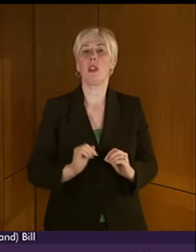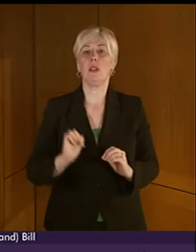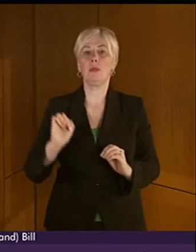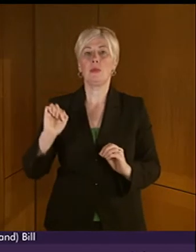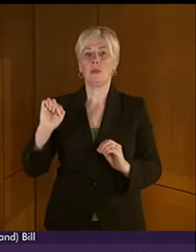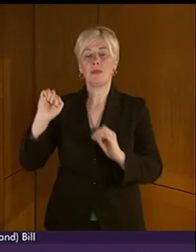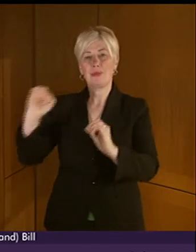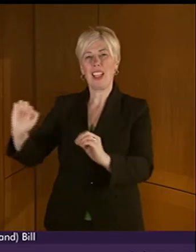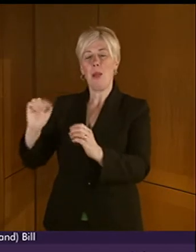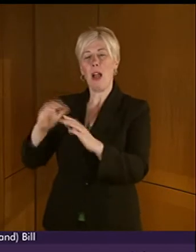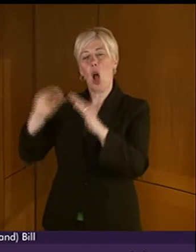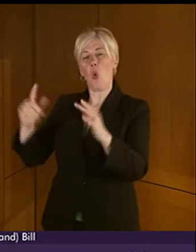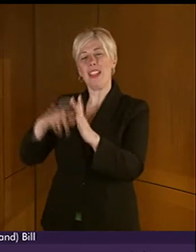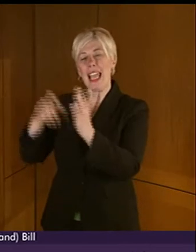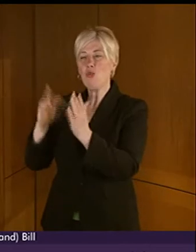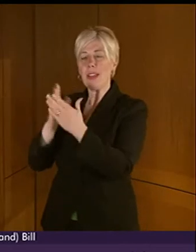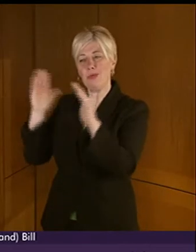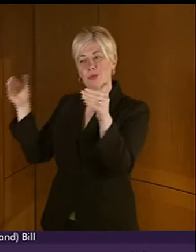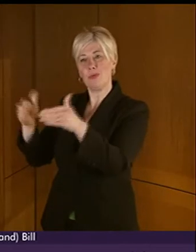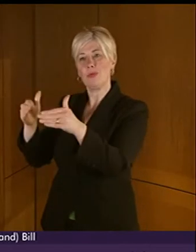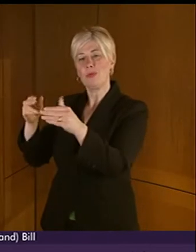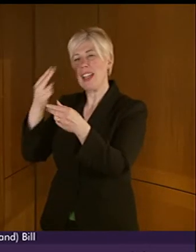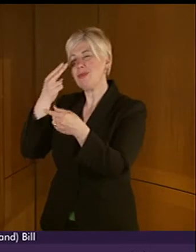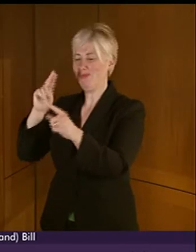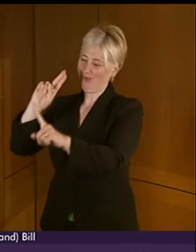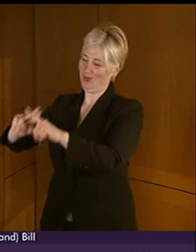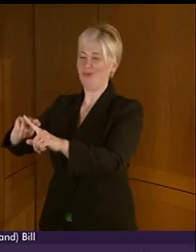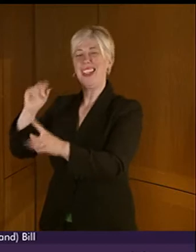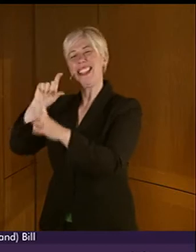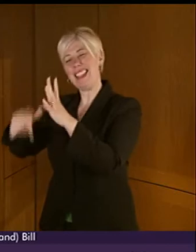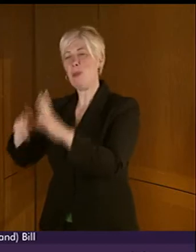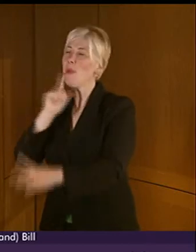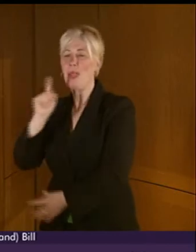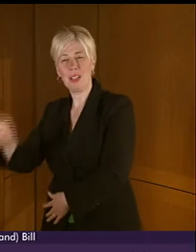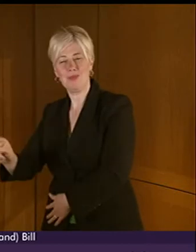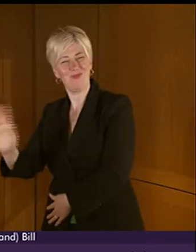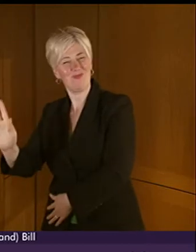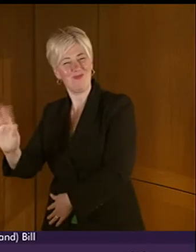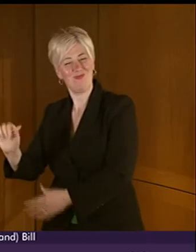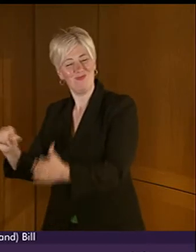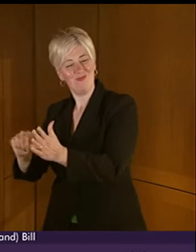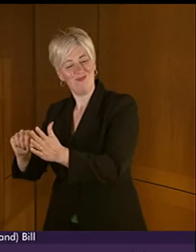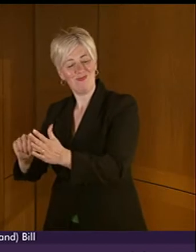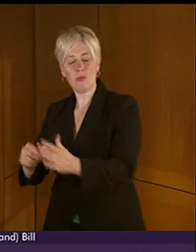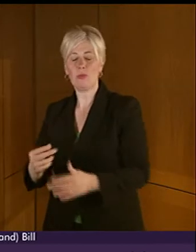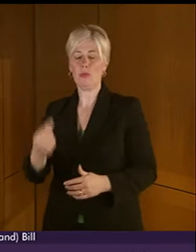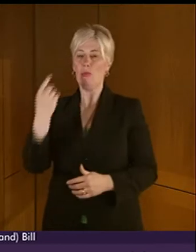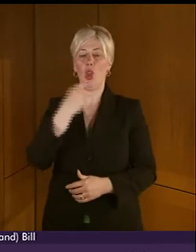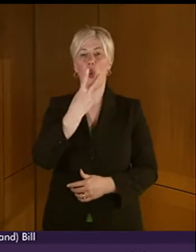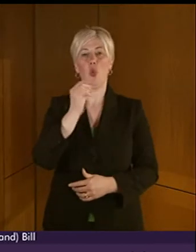which cover disabled people, an issue arises. As a Scottish Government paper from 2009 describes,